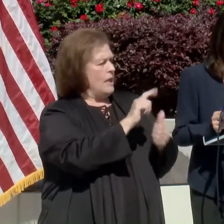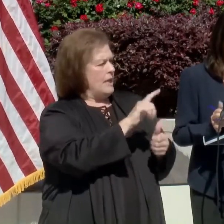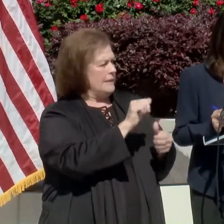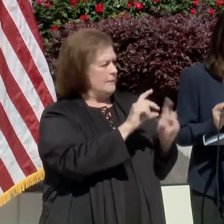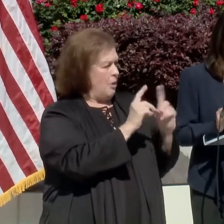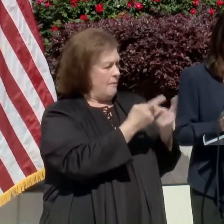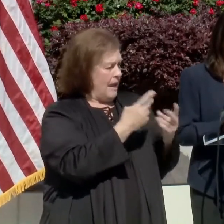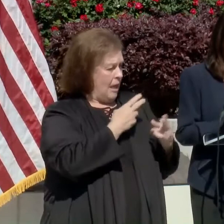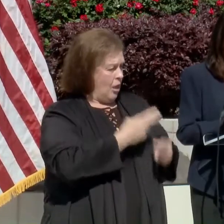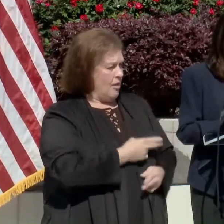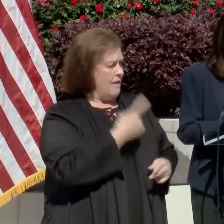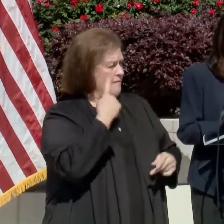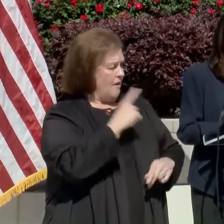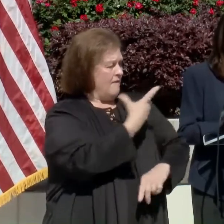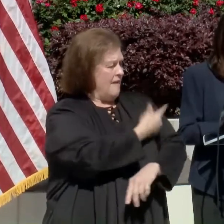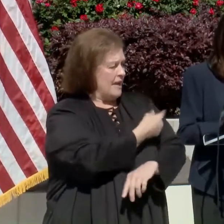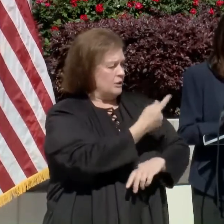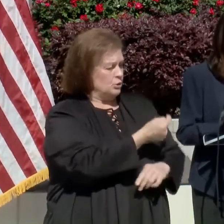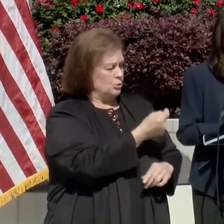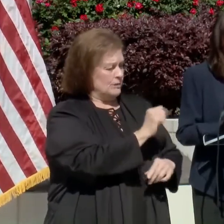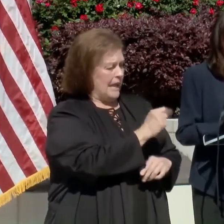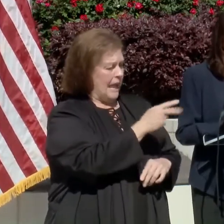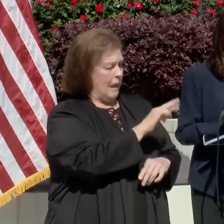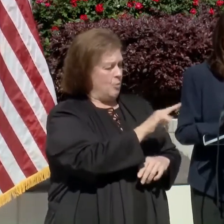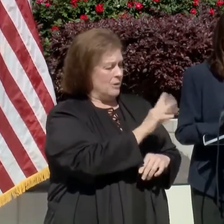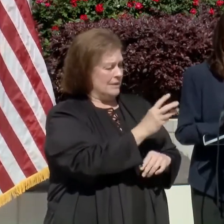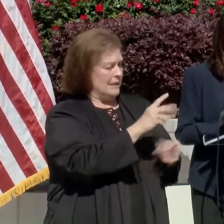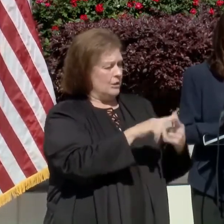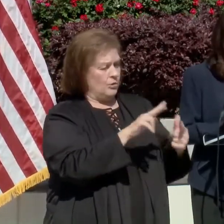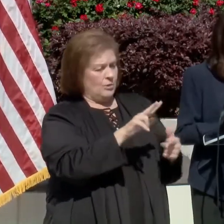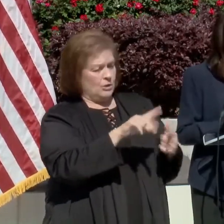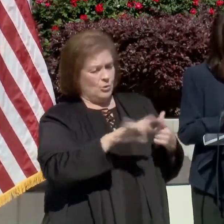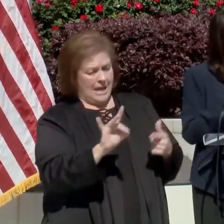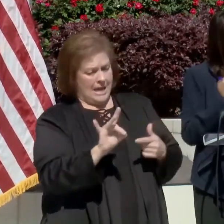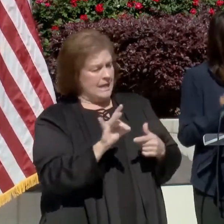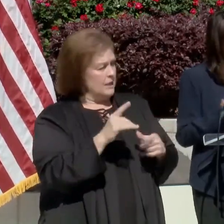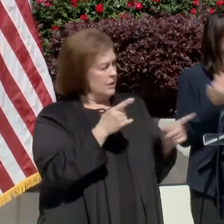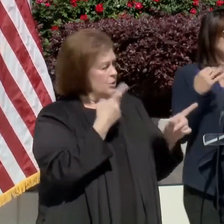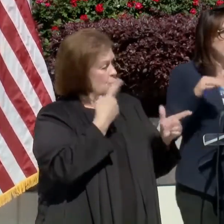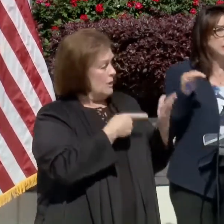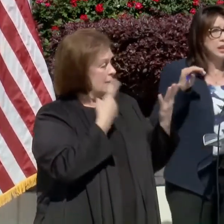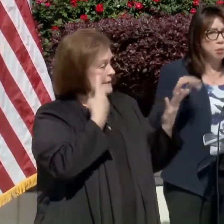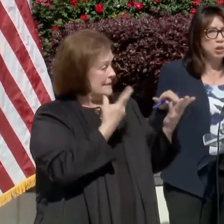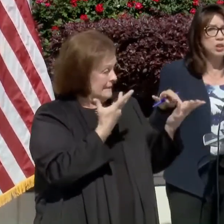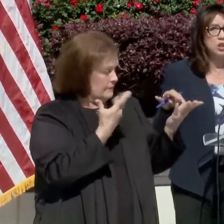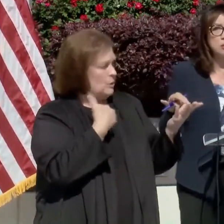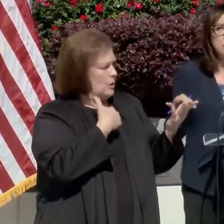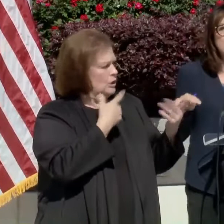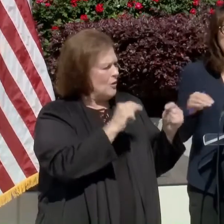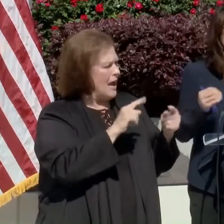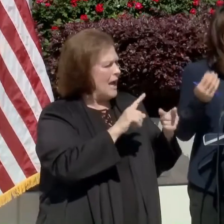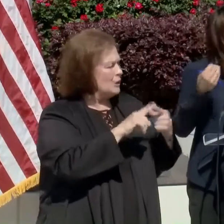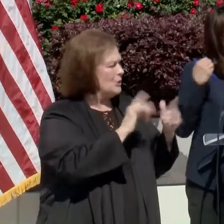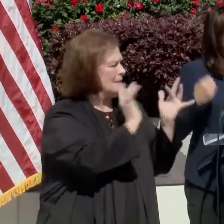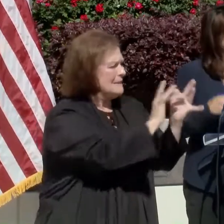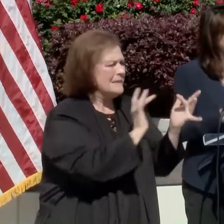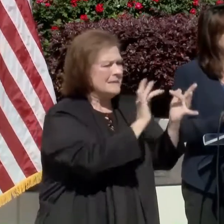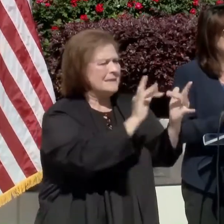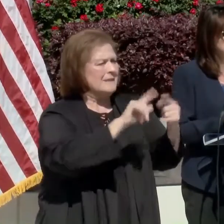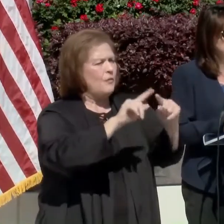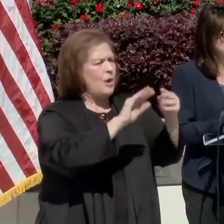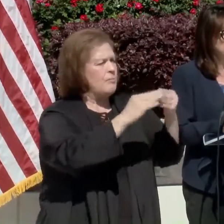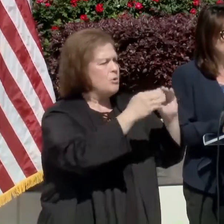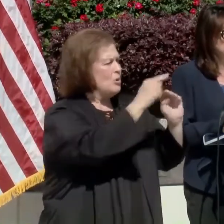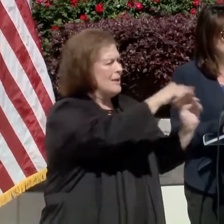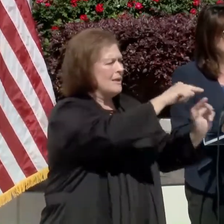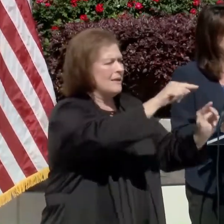Department of Health giving vaccines Tuesday, April 6th from 3 to 8. So what you see is we're trying to get more into the community and more